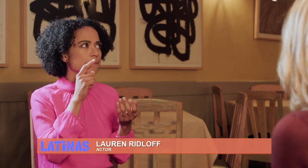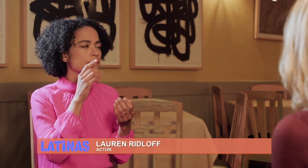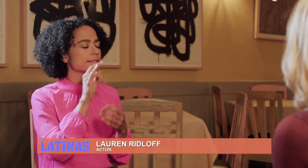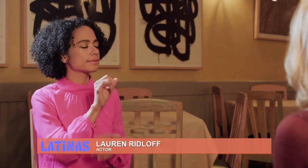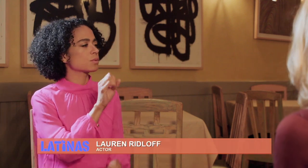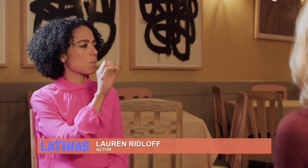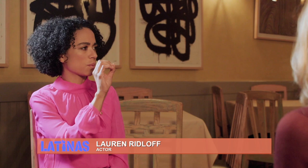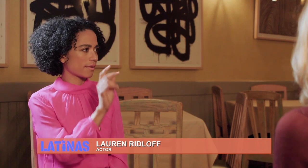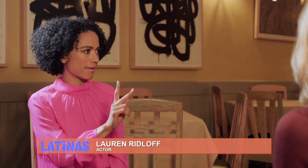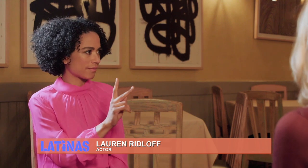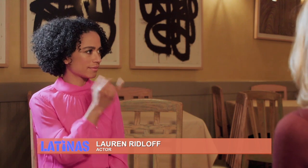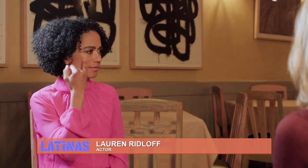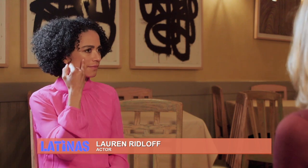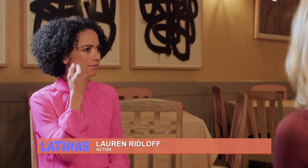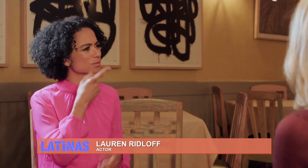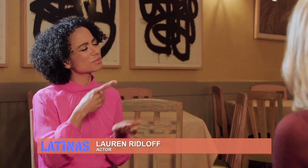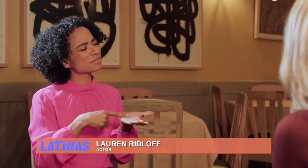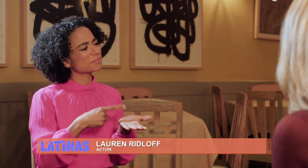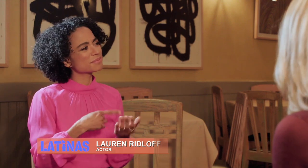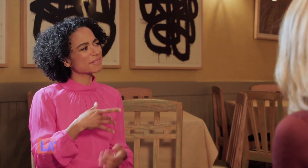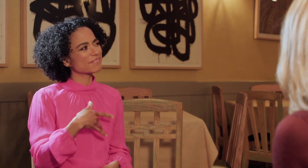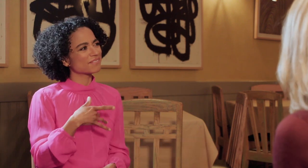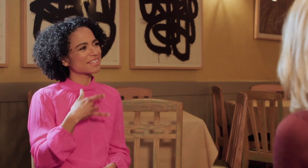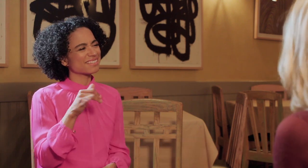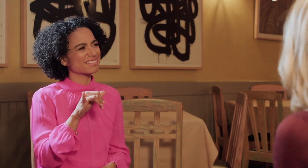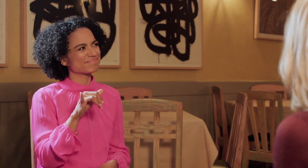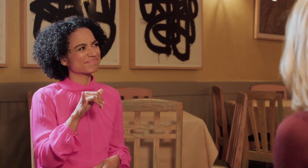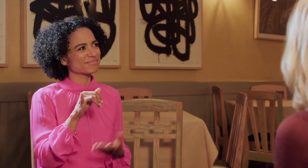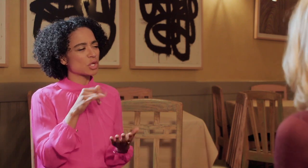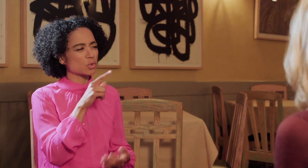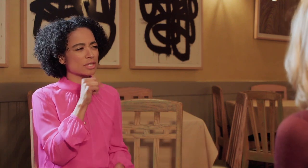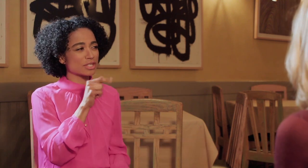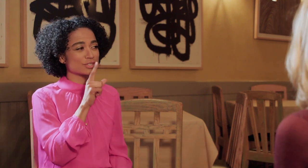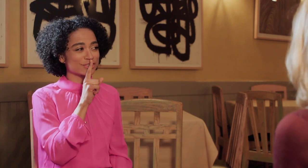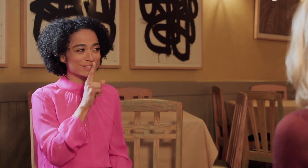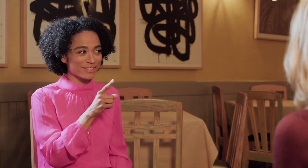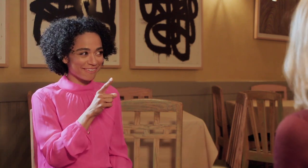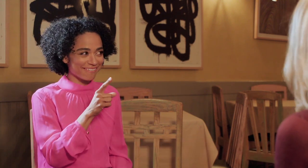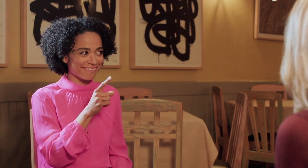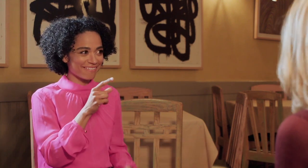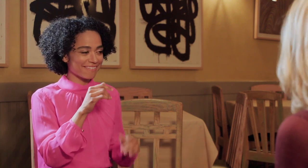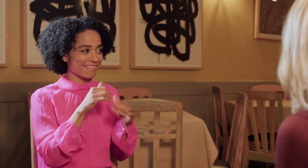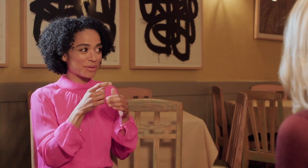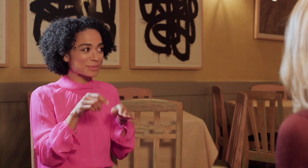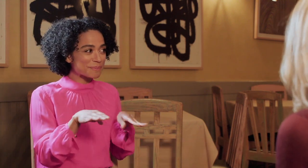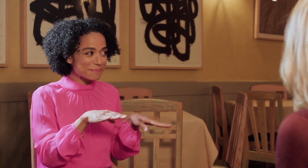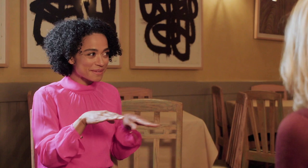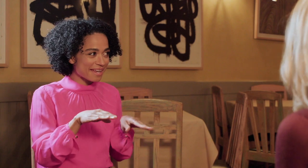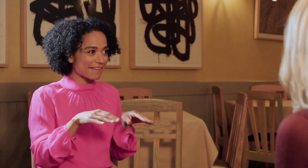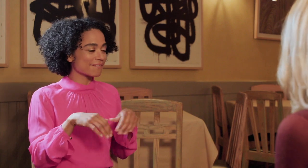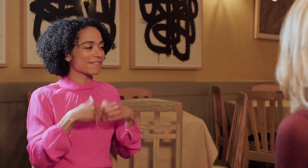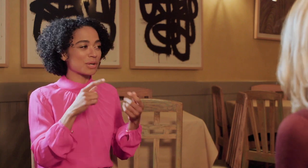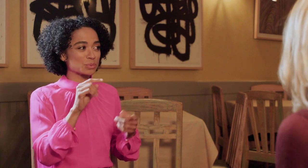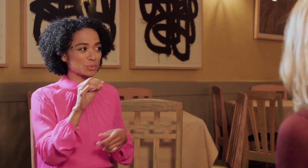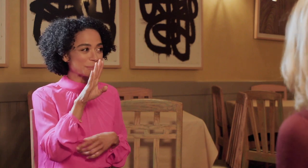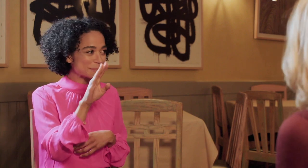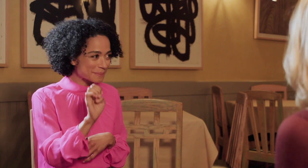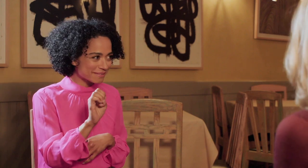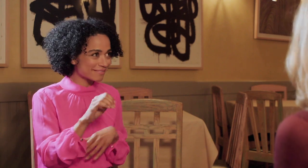and it is okay if sometimes you feel like you're not sure of how to behave or